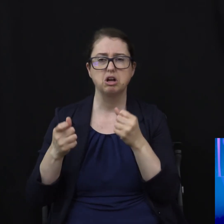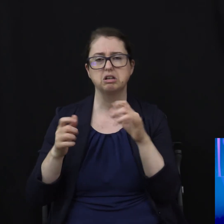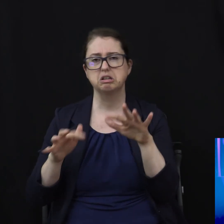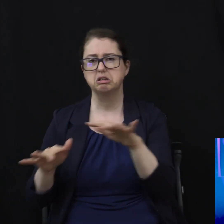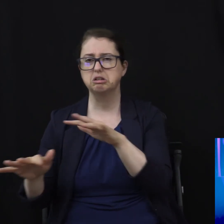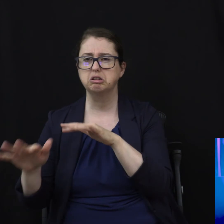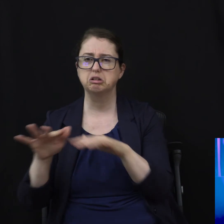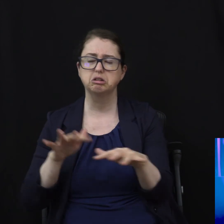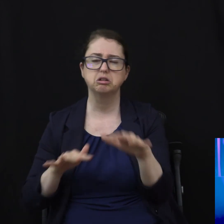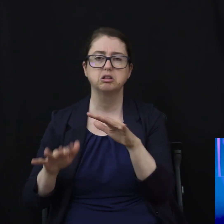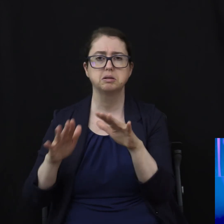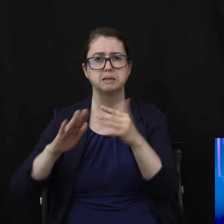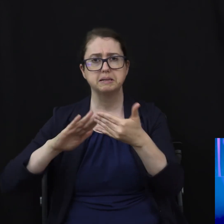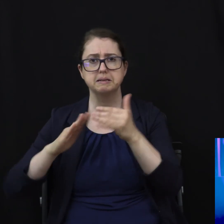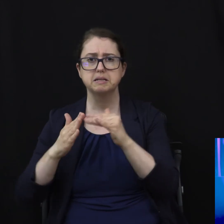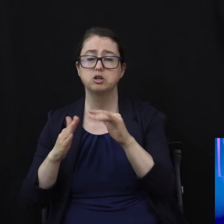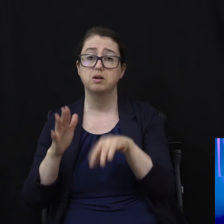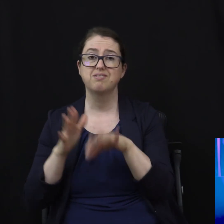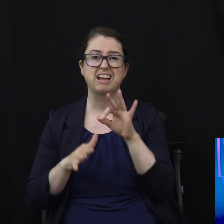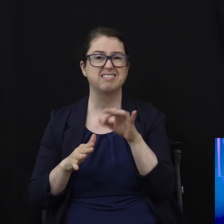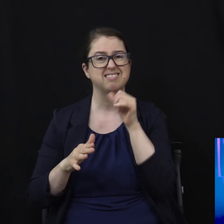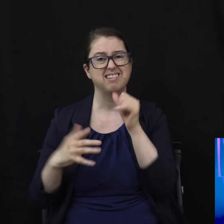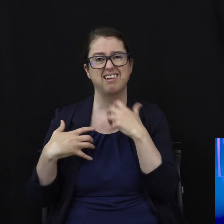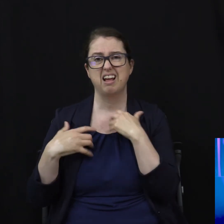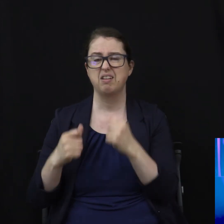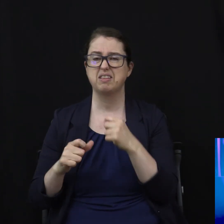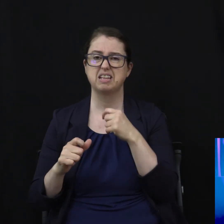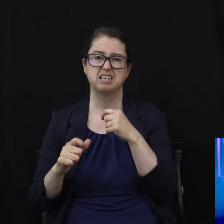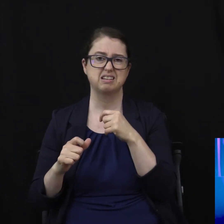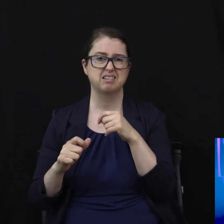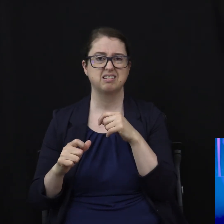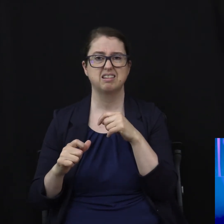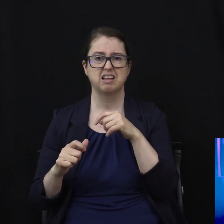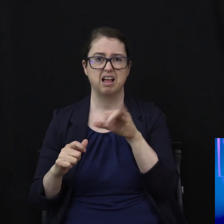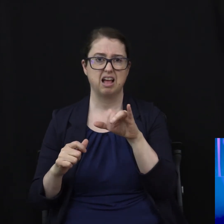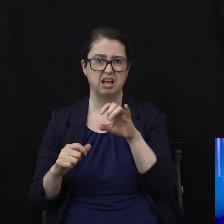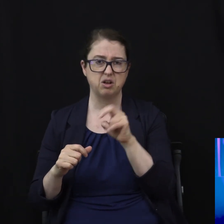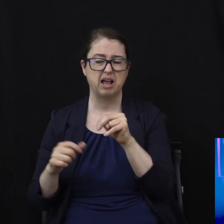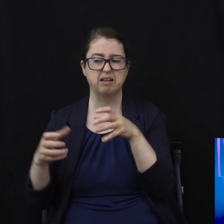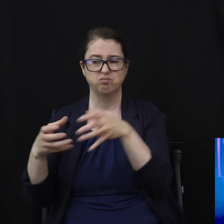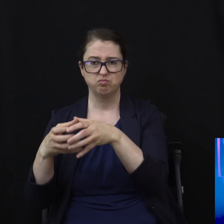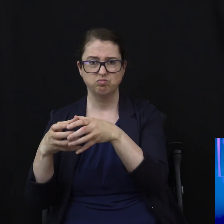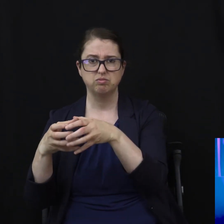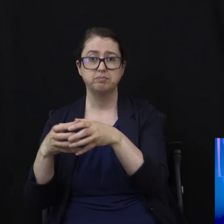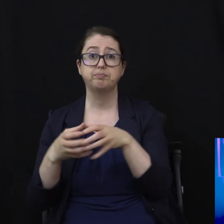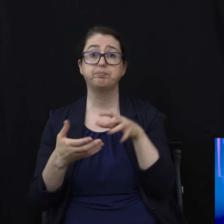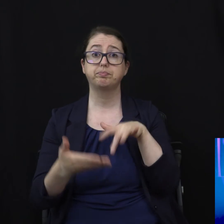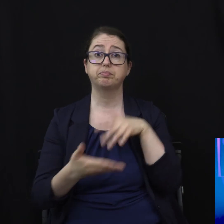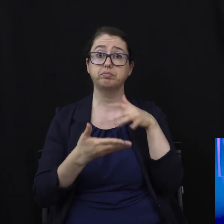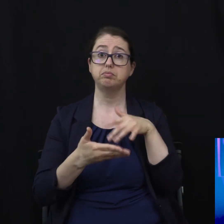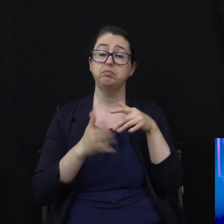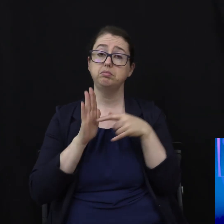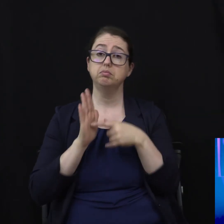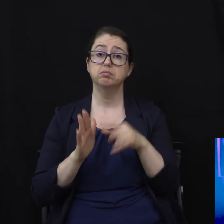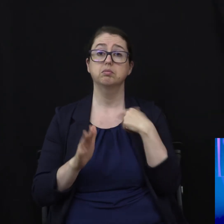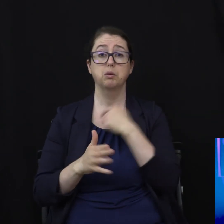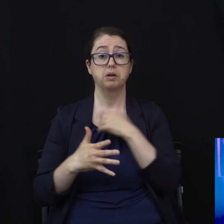of unhealthy positive ions. Studies show that when we breathe oxygen with a